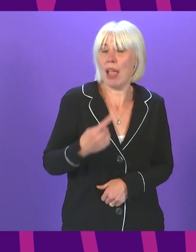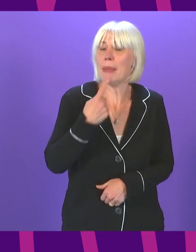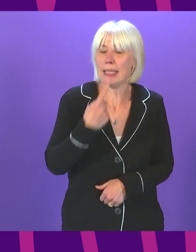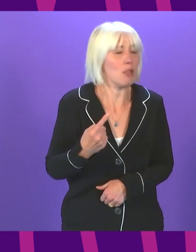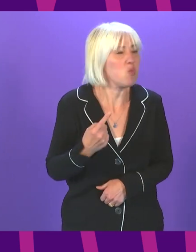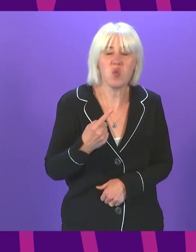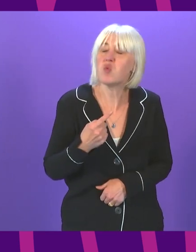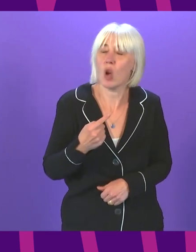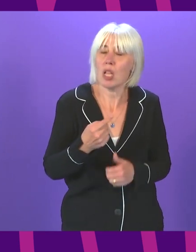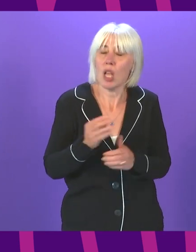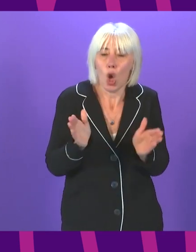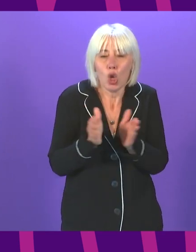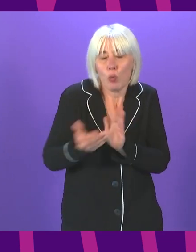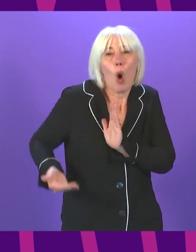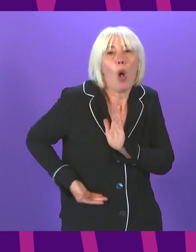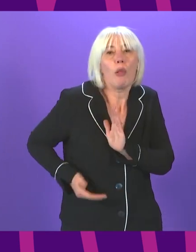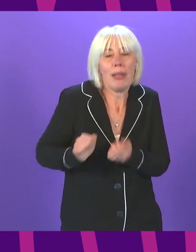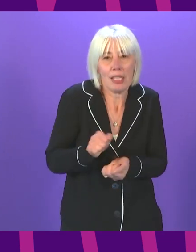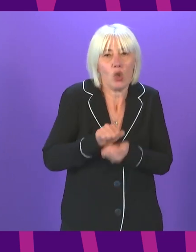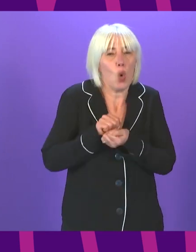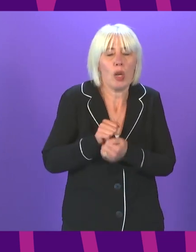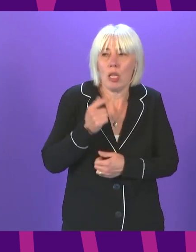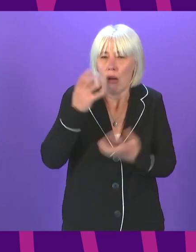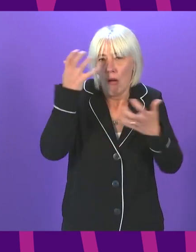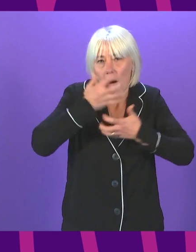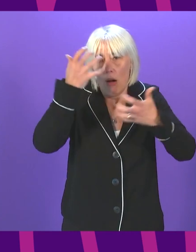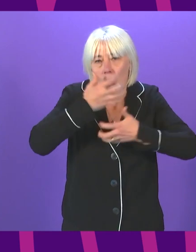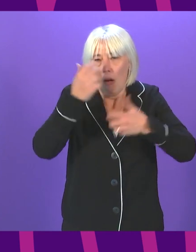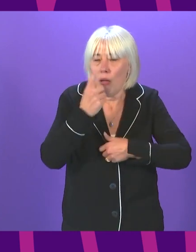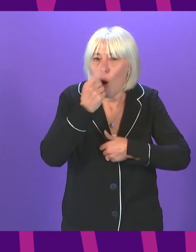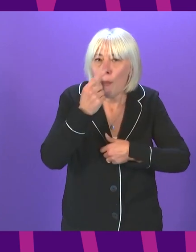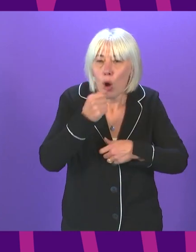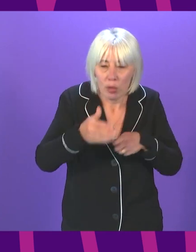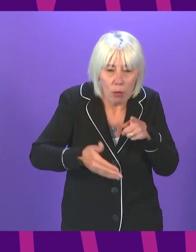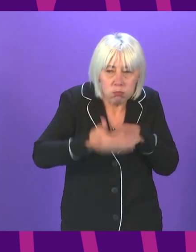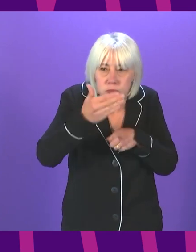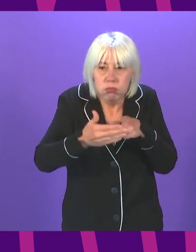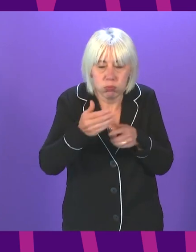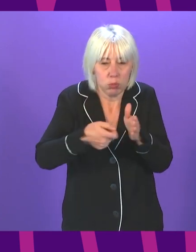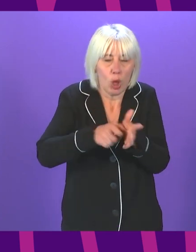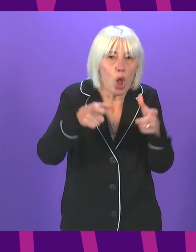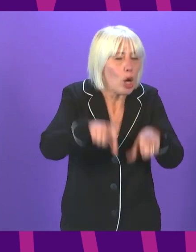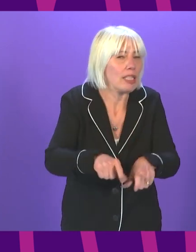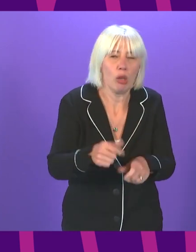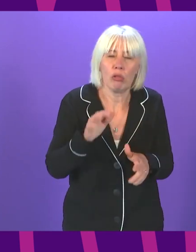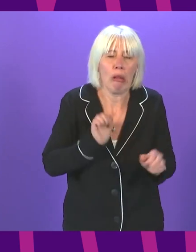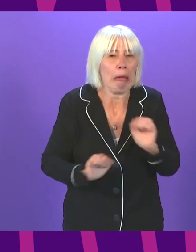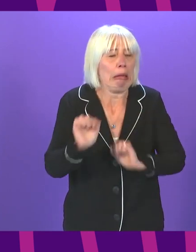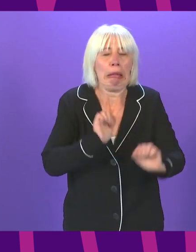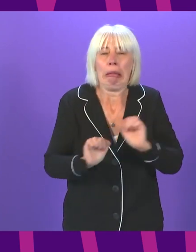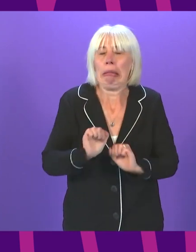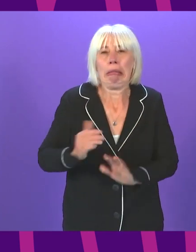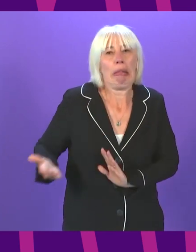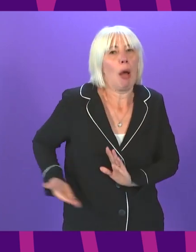owners are quite naturally concerned about the prospect of further restrictions and lockdowns. He said businesses